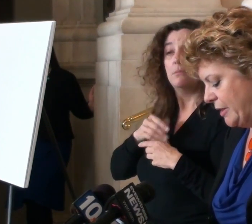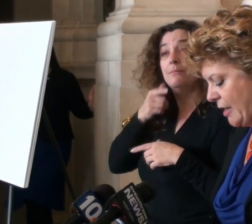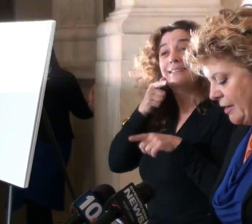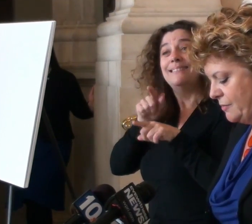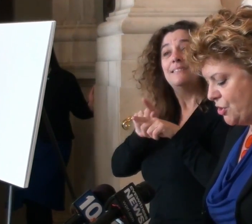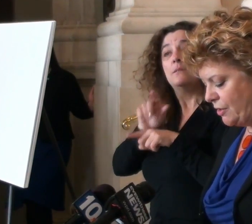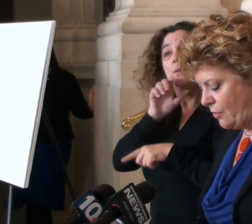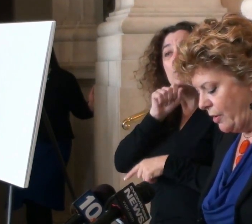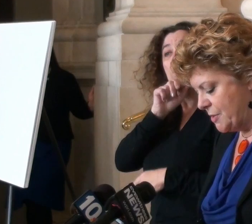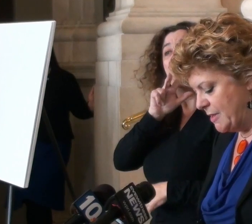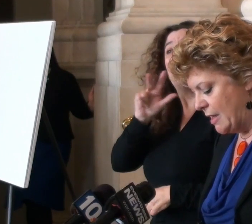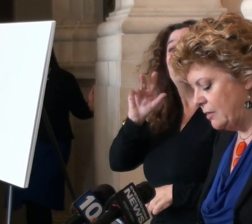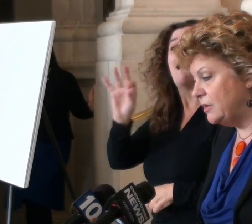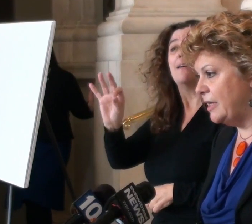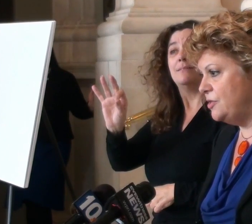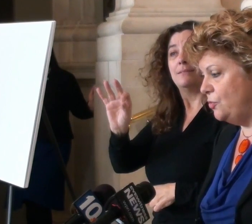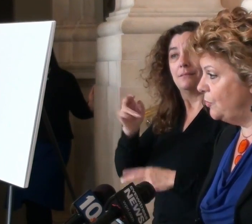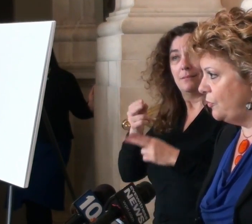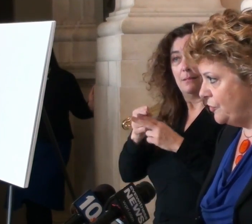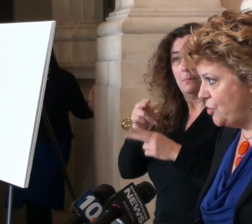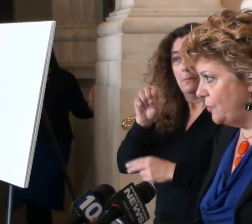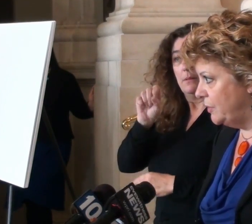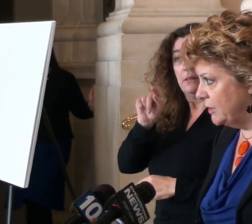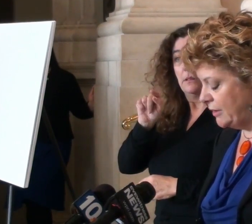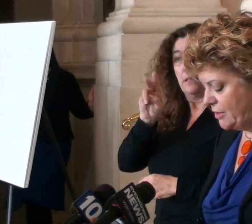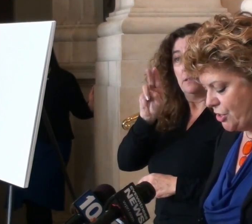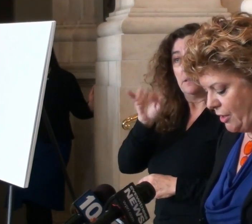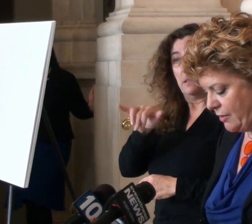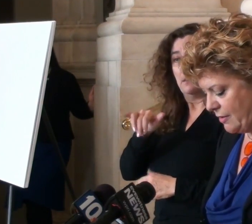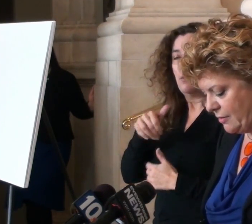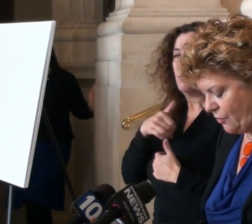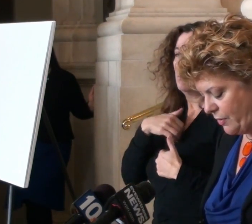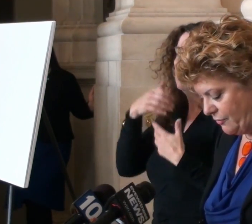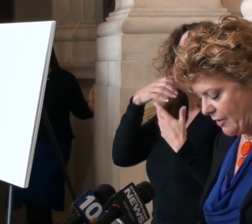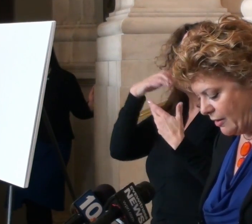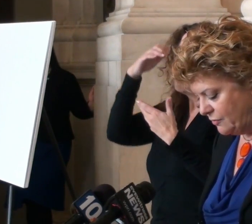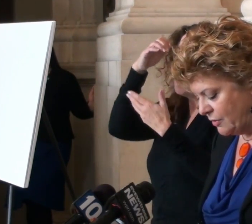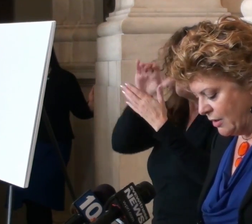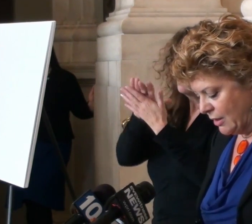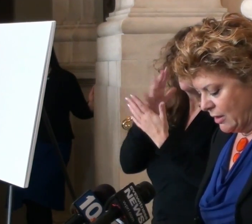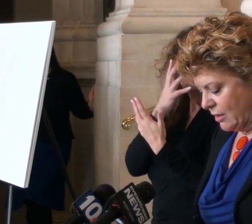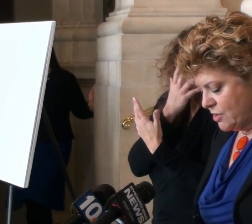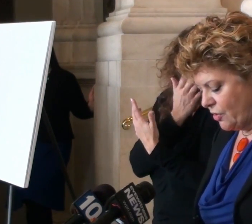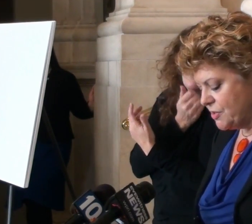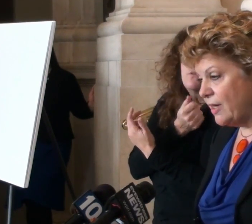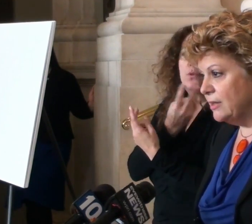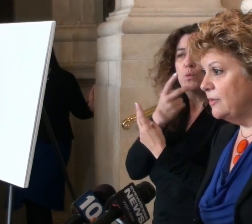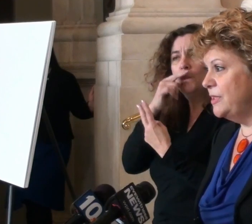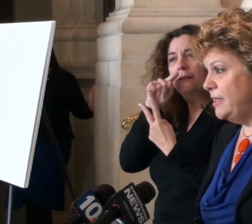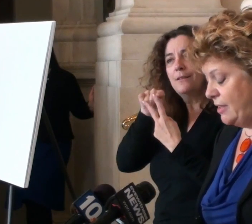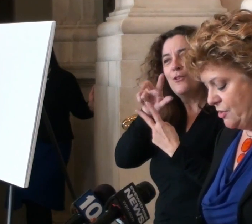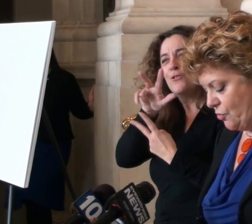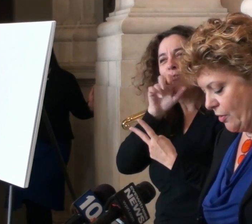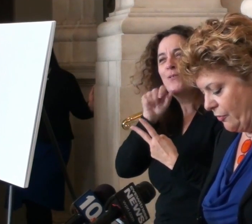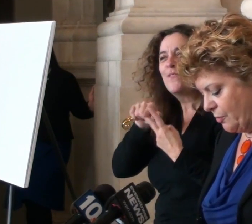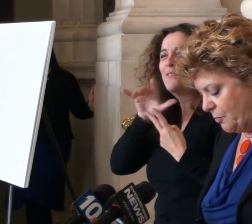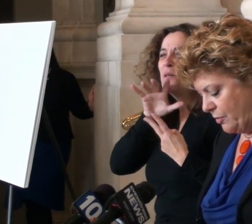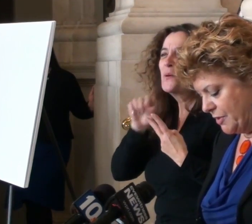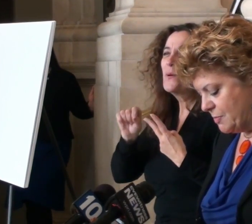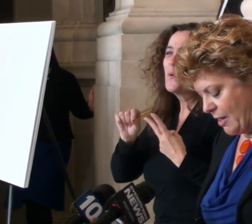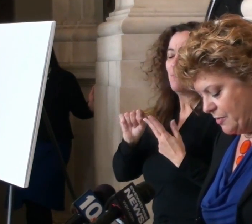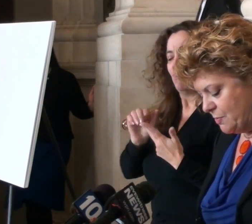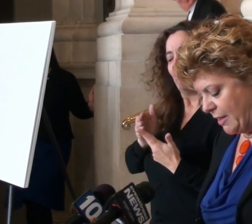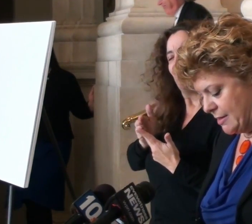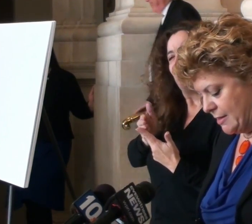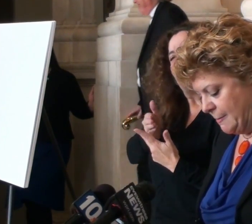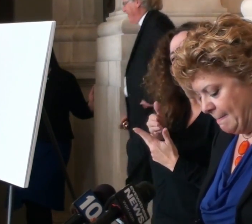was 39, and she and her husband Don had two beautiful children, both Emily and Jake, then three and five. She also had a lovely teenage daughter from